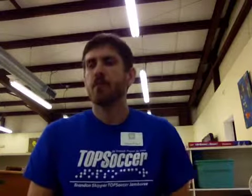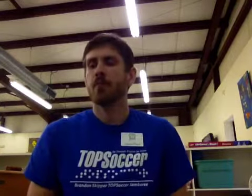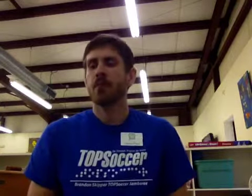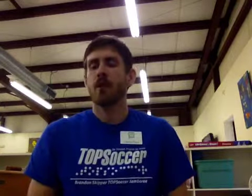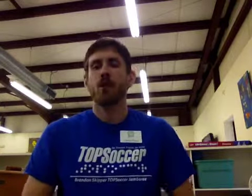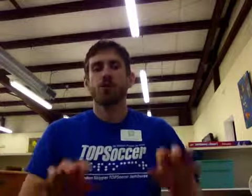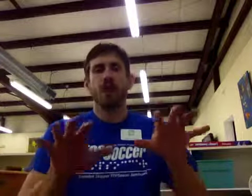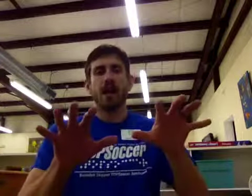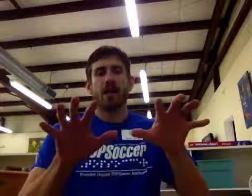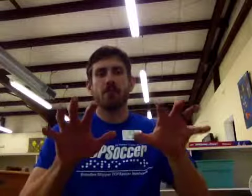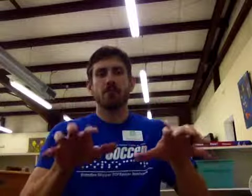Rain.